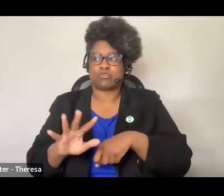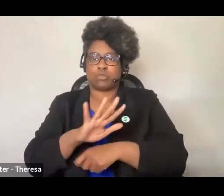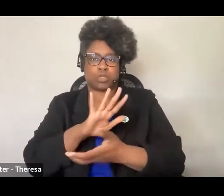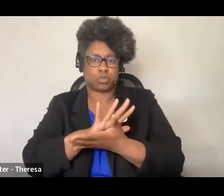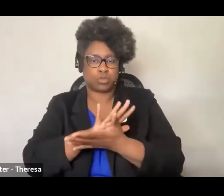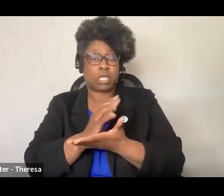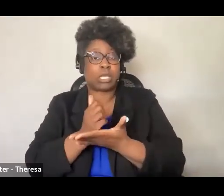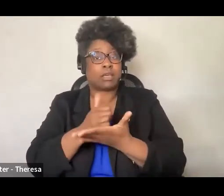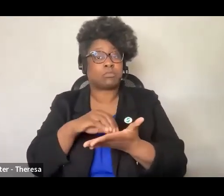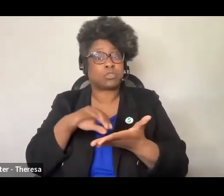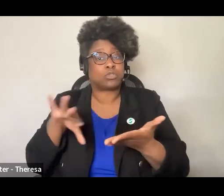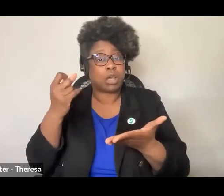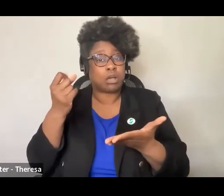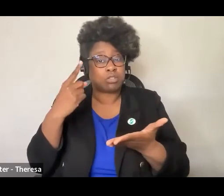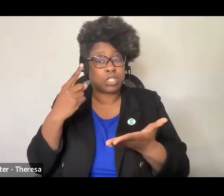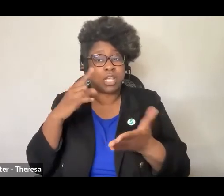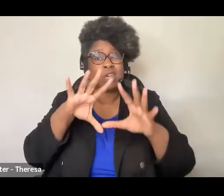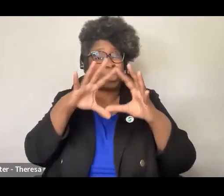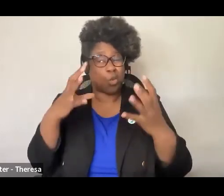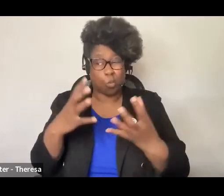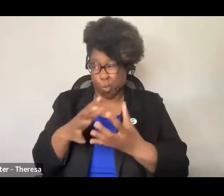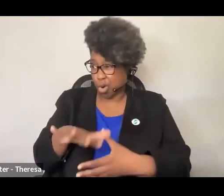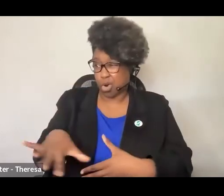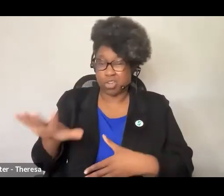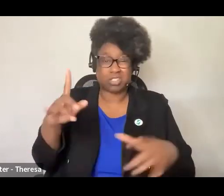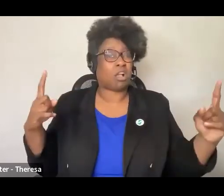students understand the complexity of the world around them.